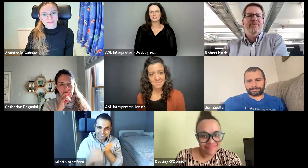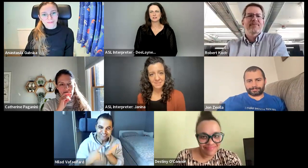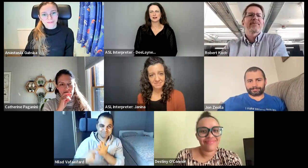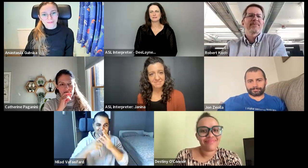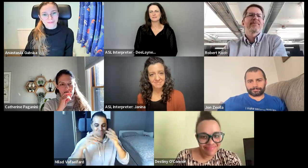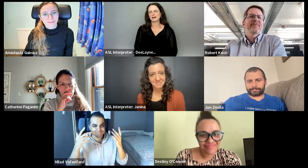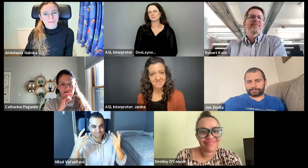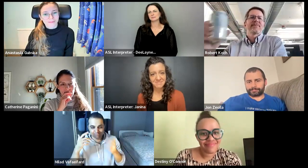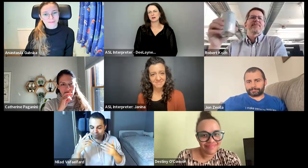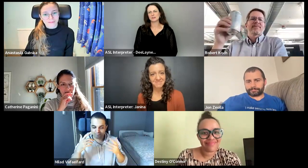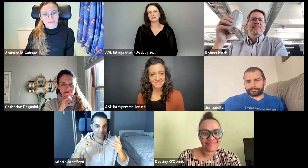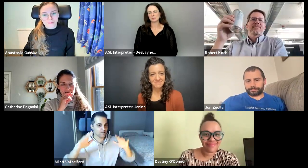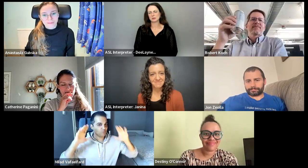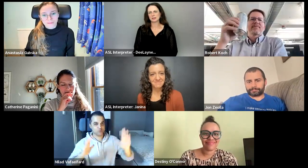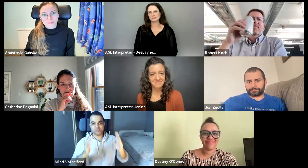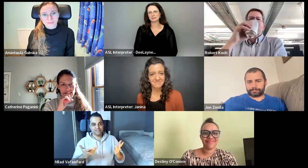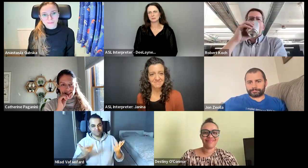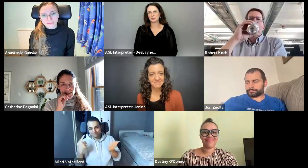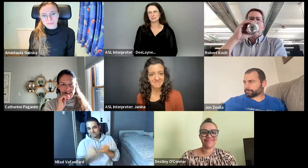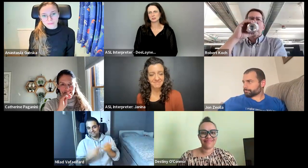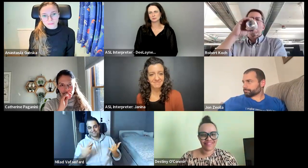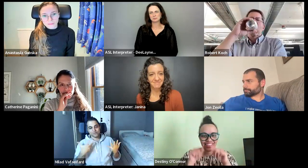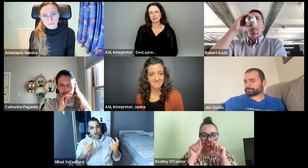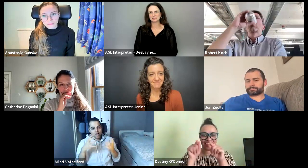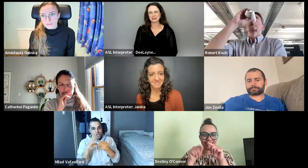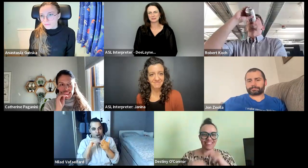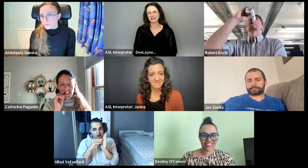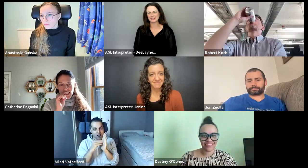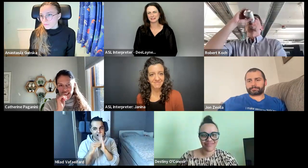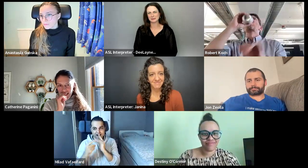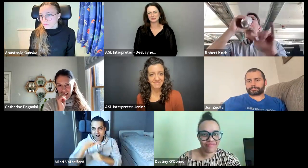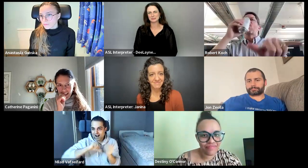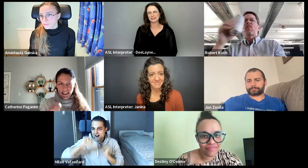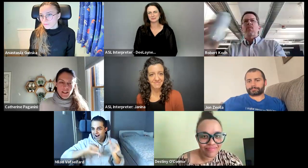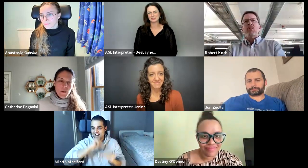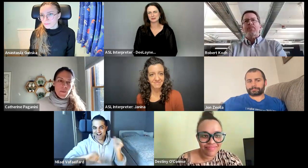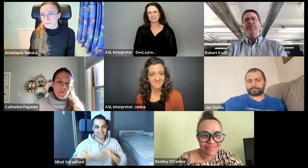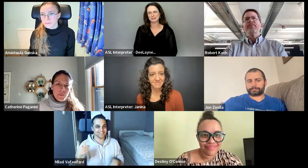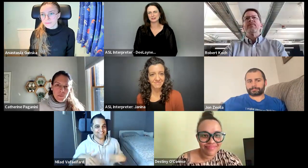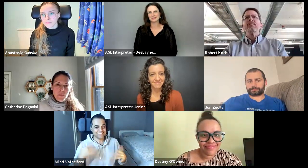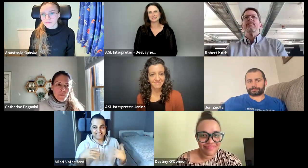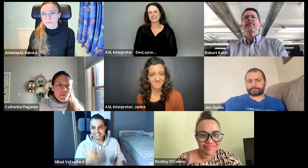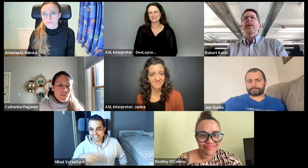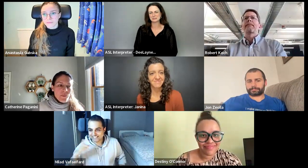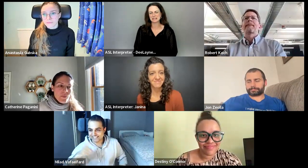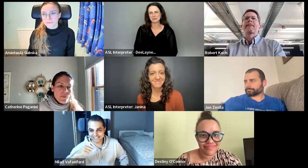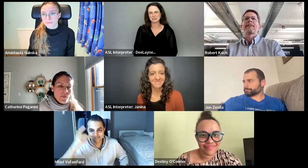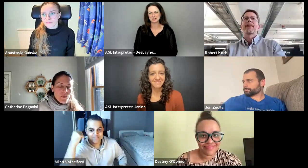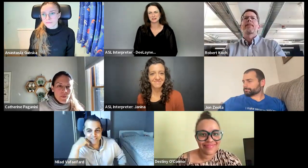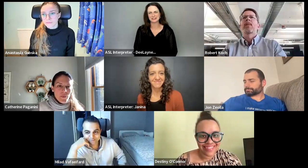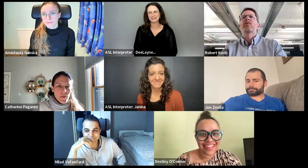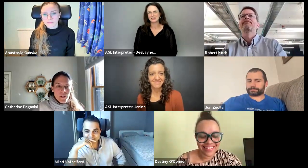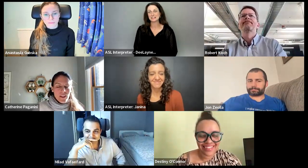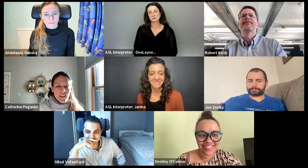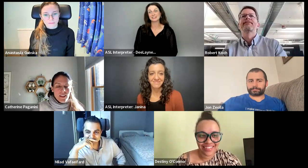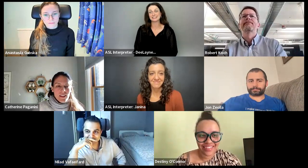Wow. We should have, um, all the deaf community that wants to be able to come to that, uh, because it'd be so great to learn and spend time with